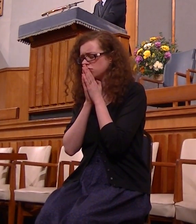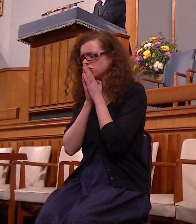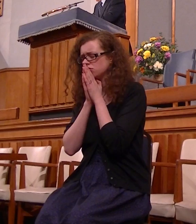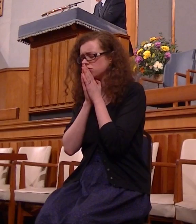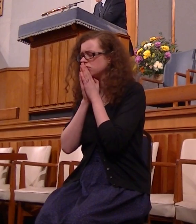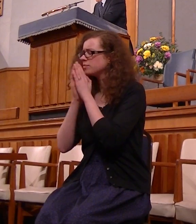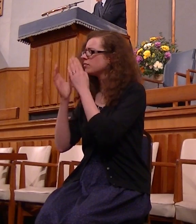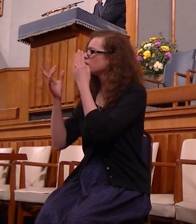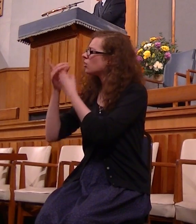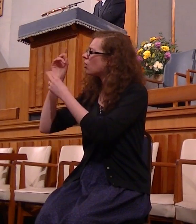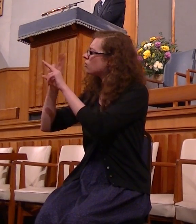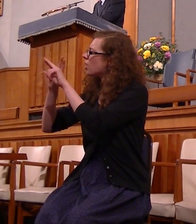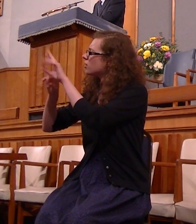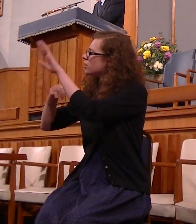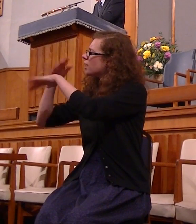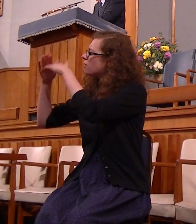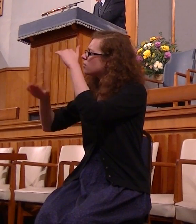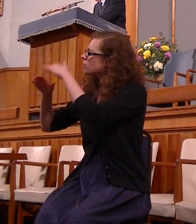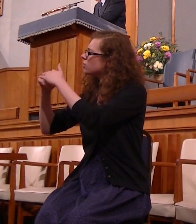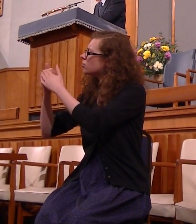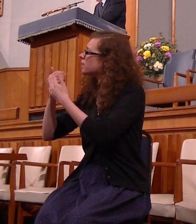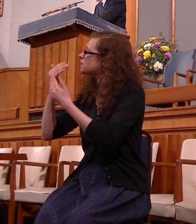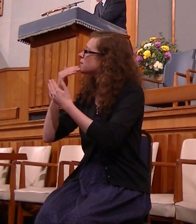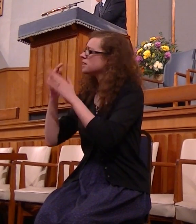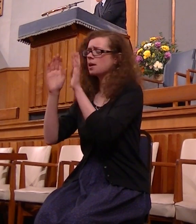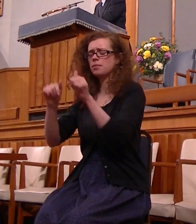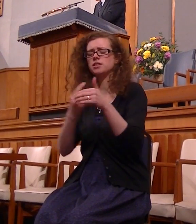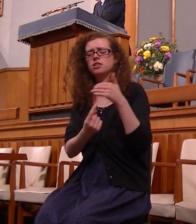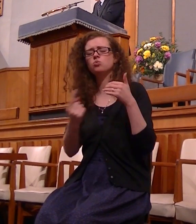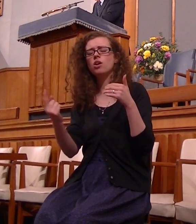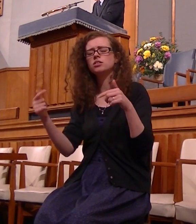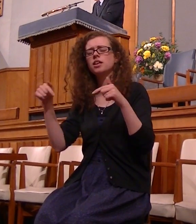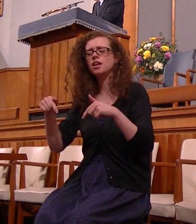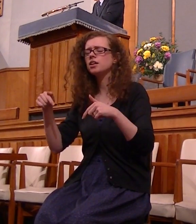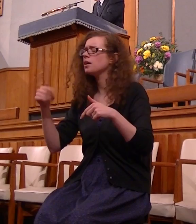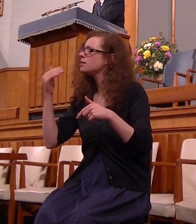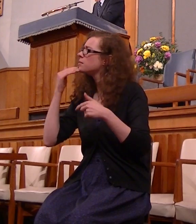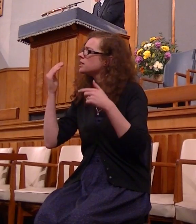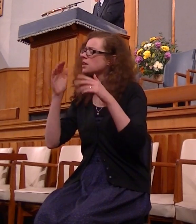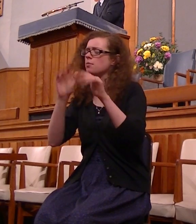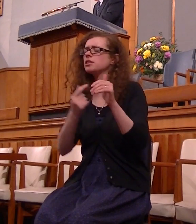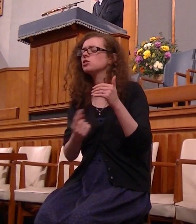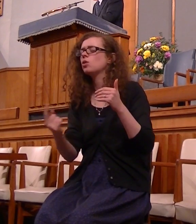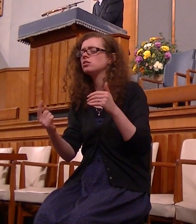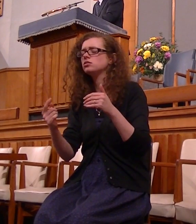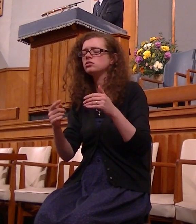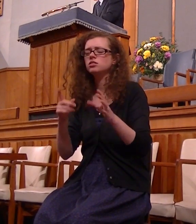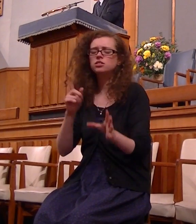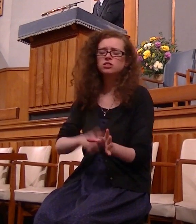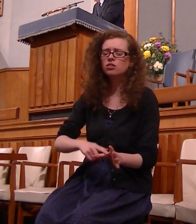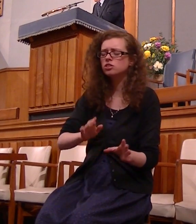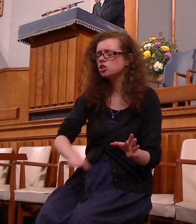God my gracious heavenly father look upon us and bless us all this night young and old